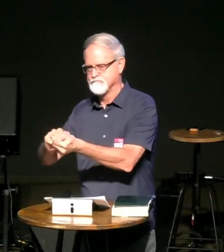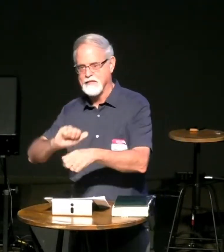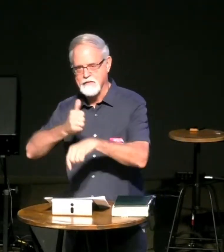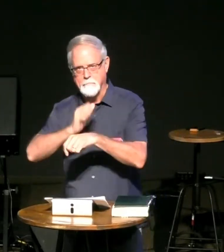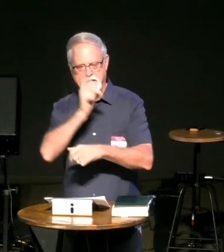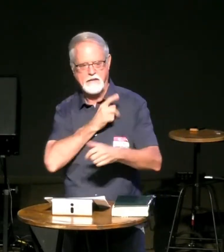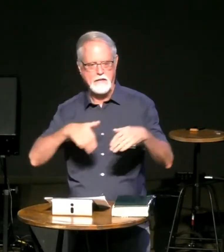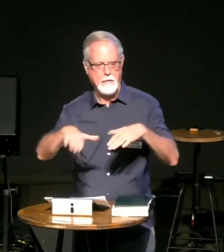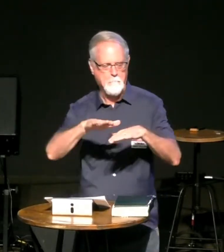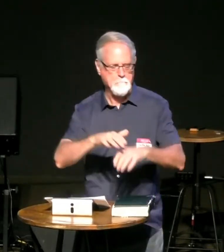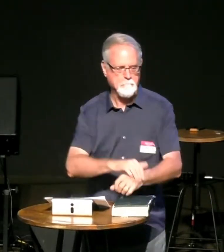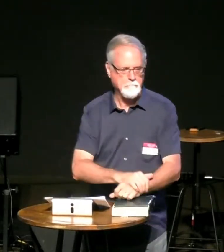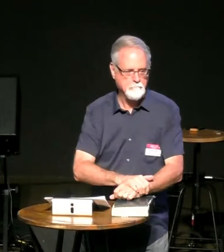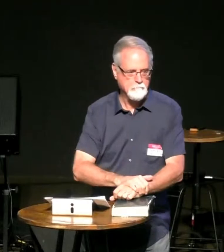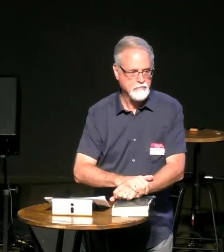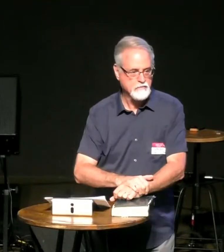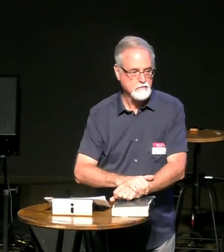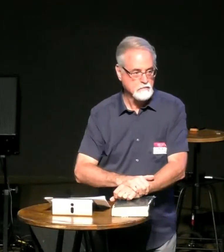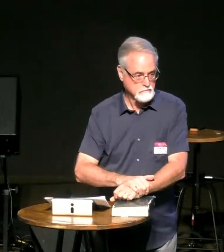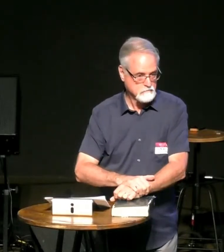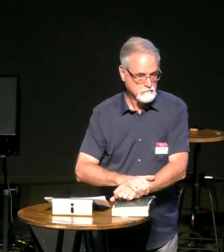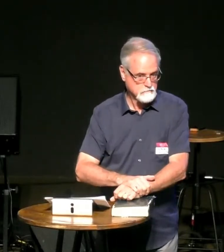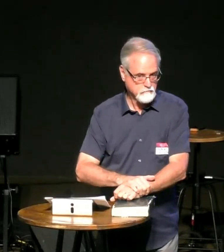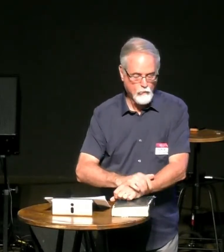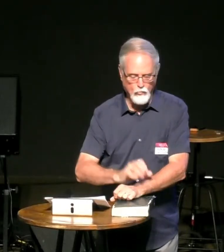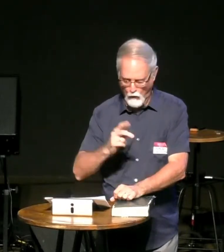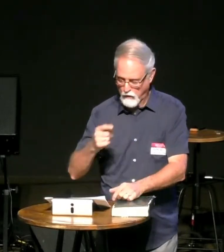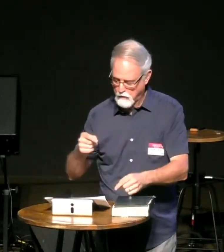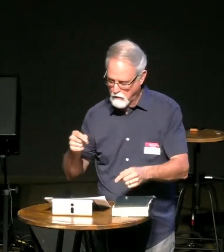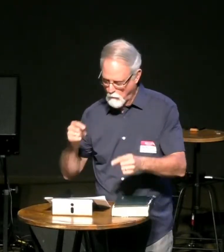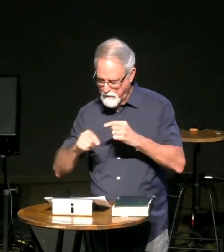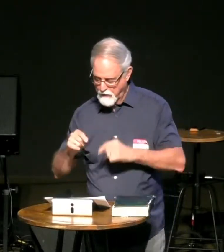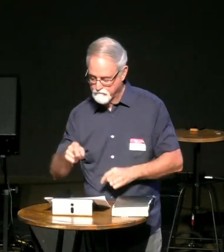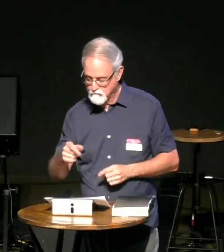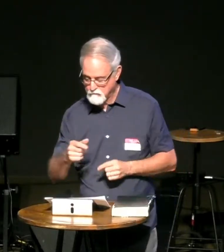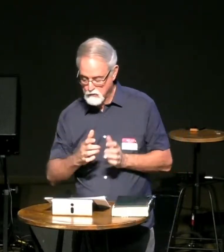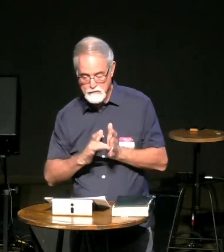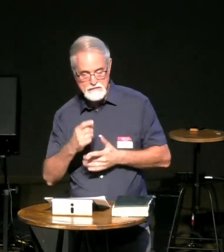they've experienced but they have god's blessing